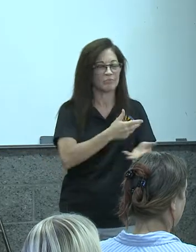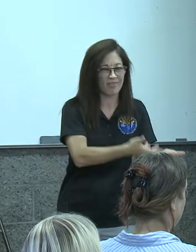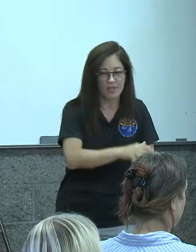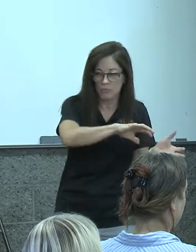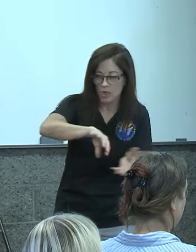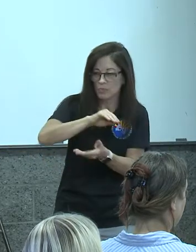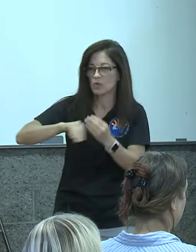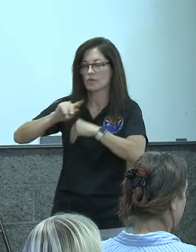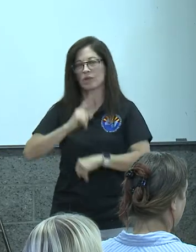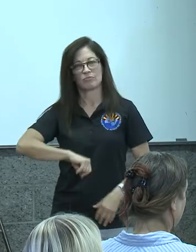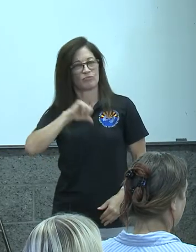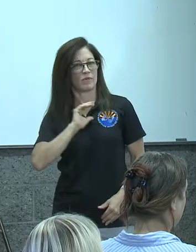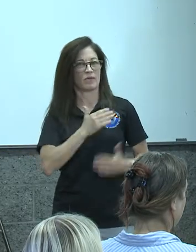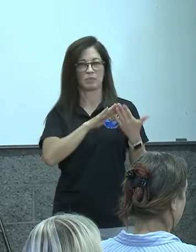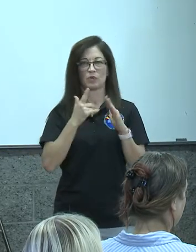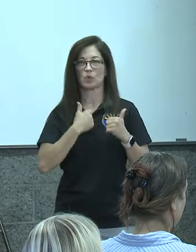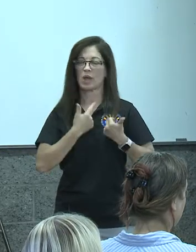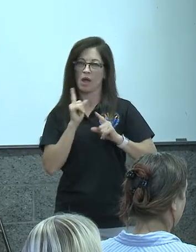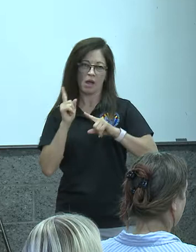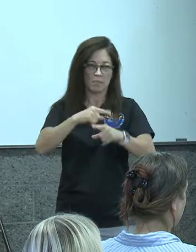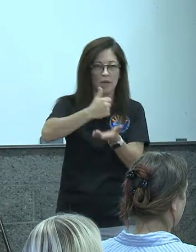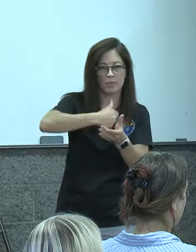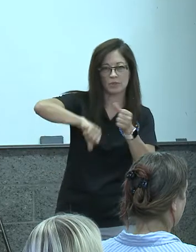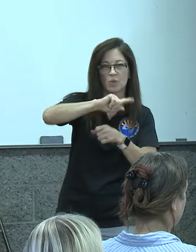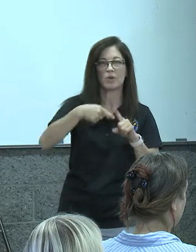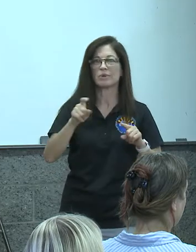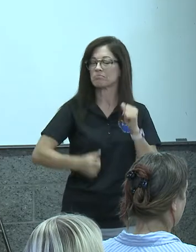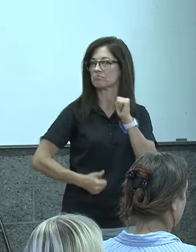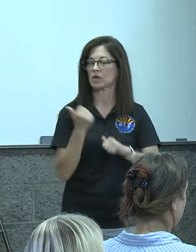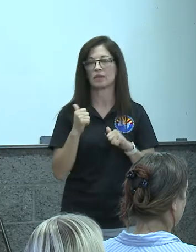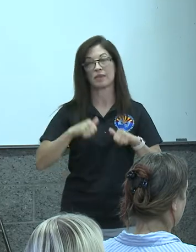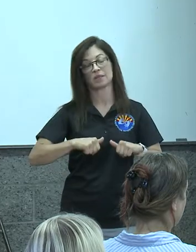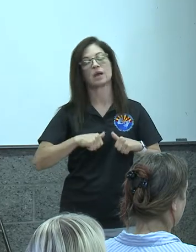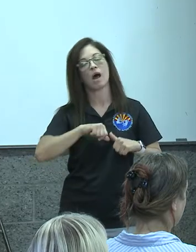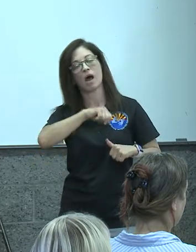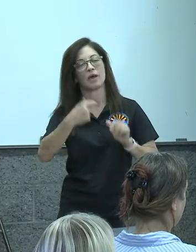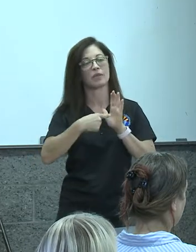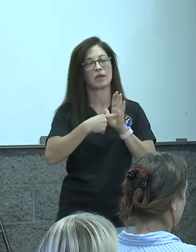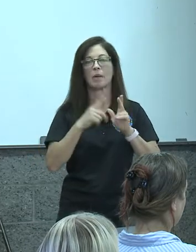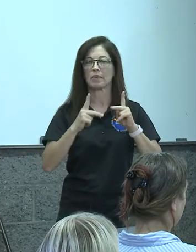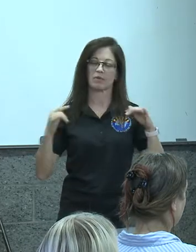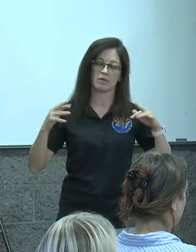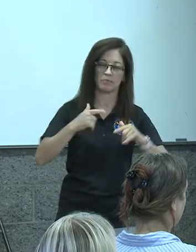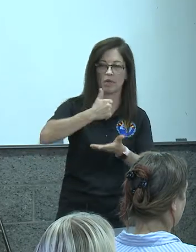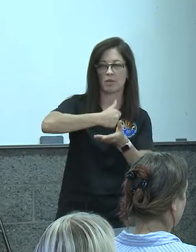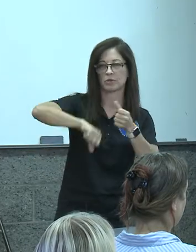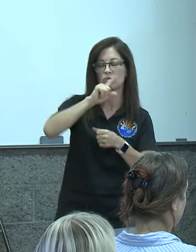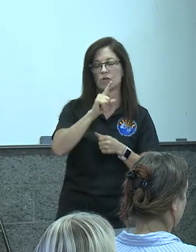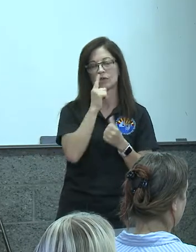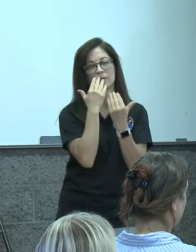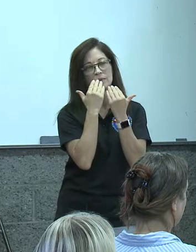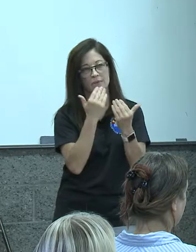community comes together when we are most in need and um this is another time that everybody has come together and i really really